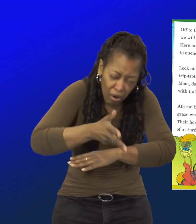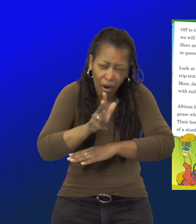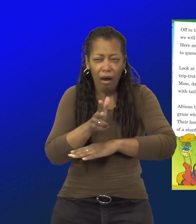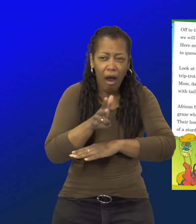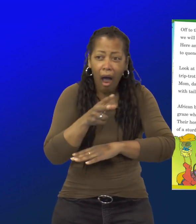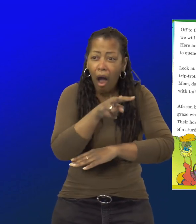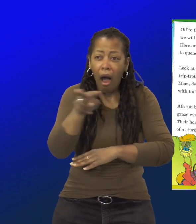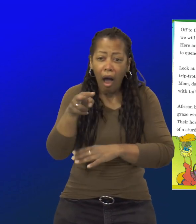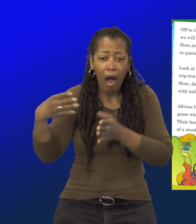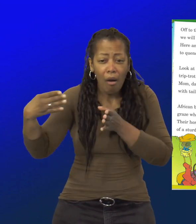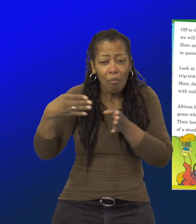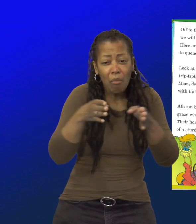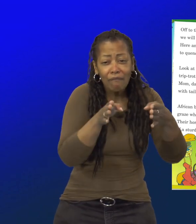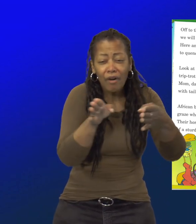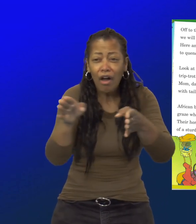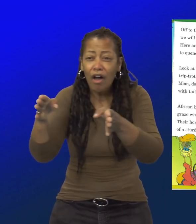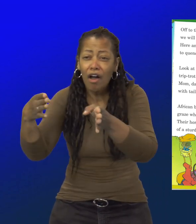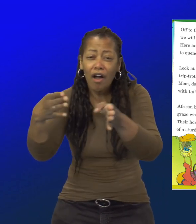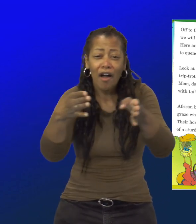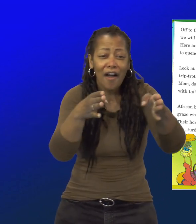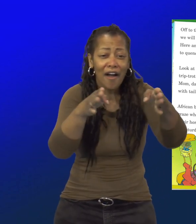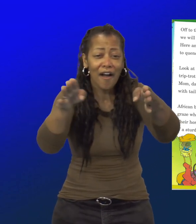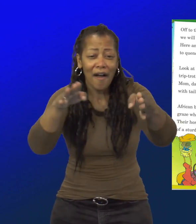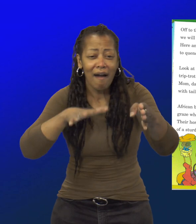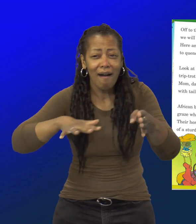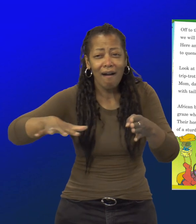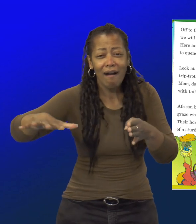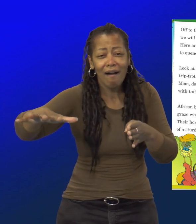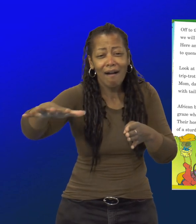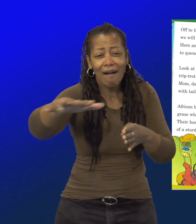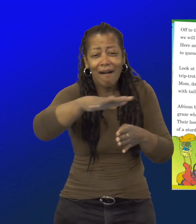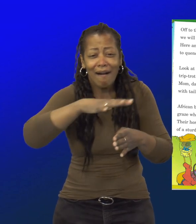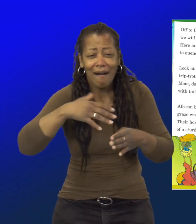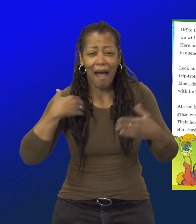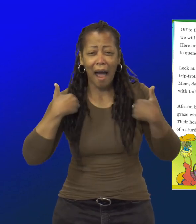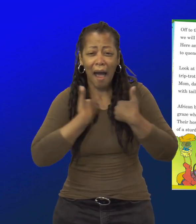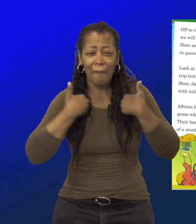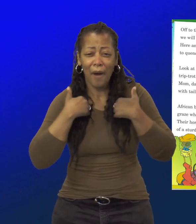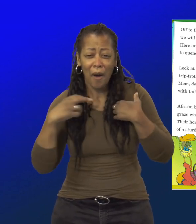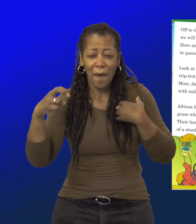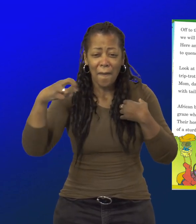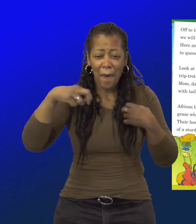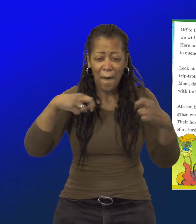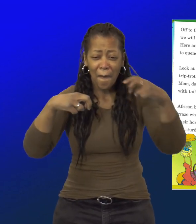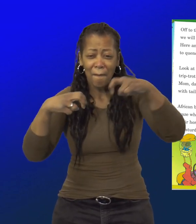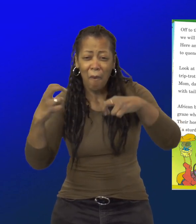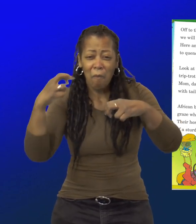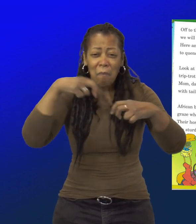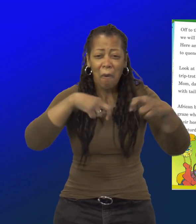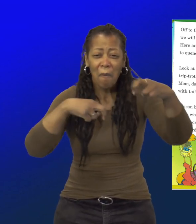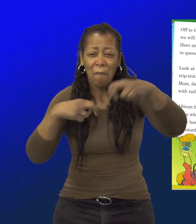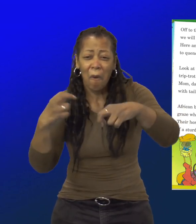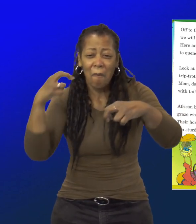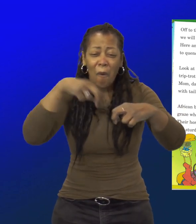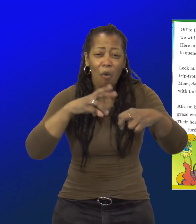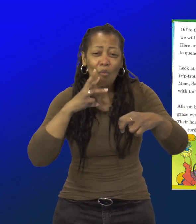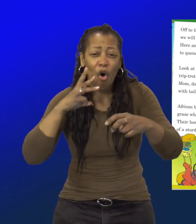Off to the river, we will go first. Here animals come to